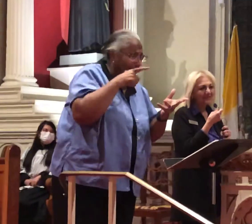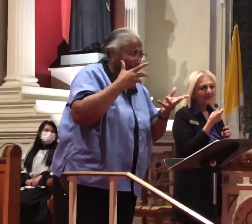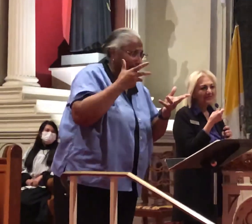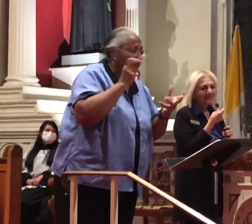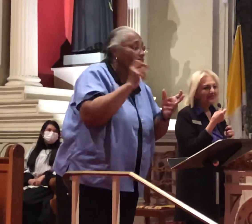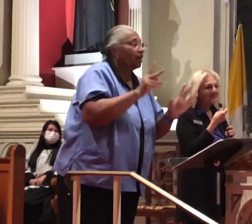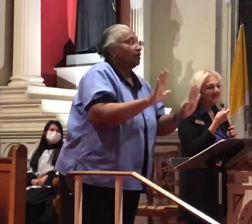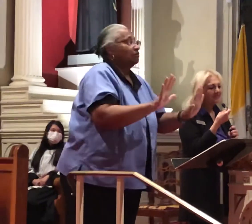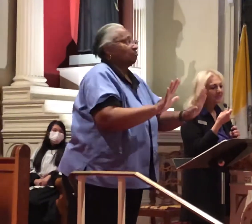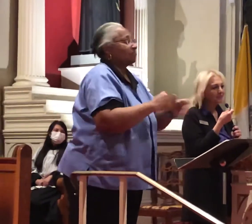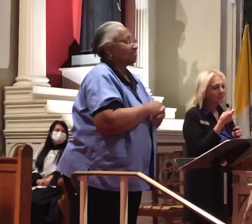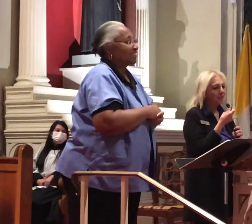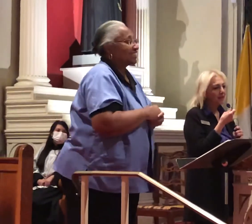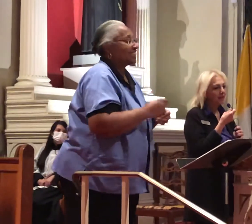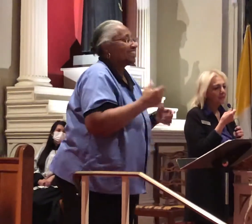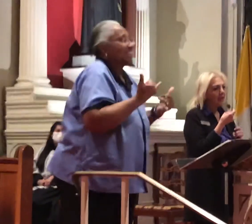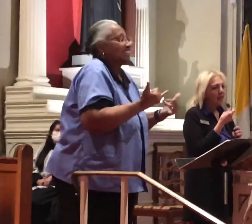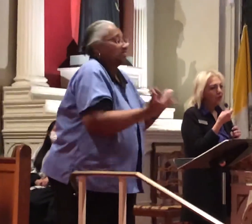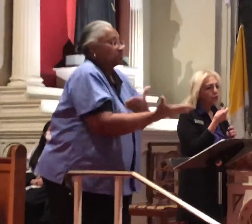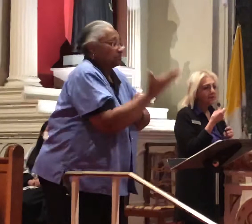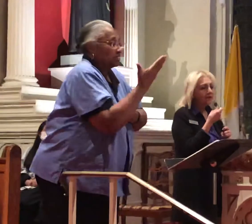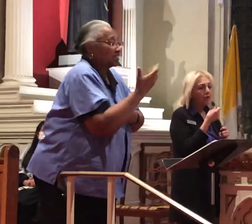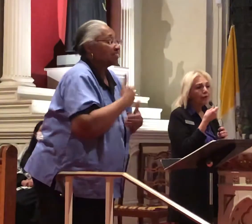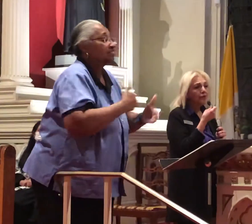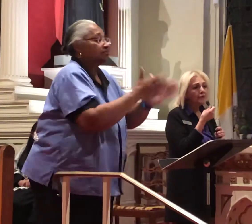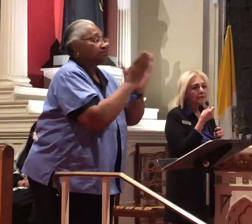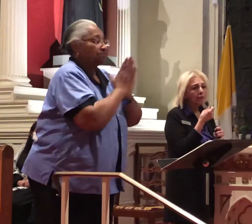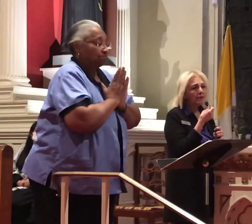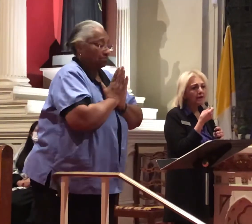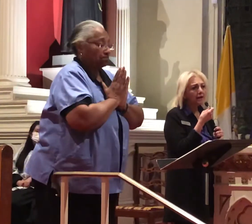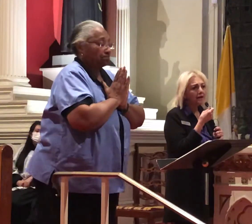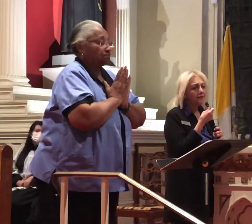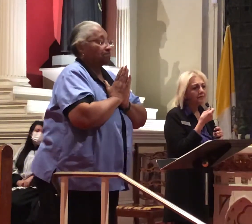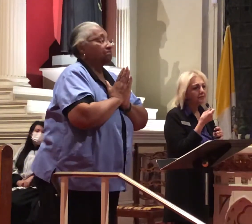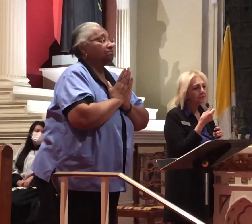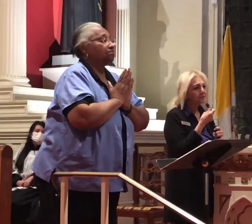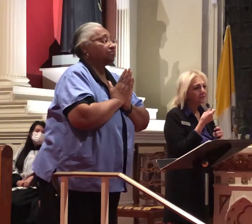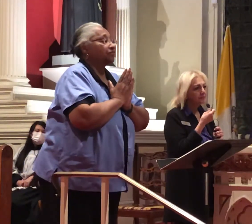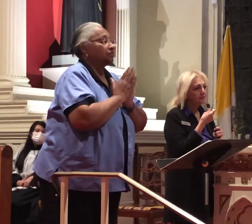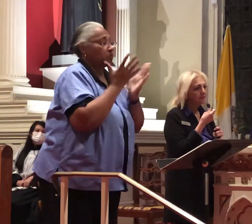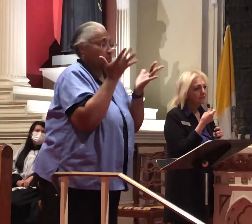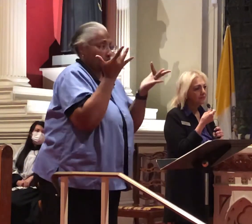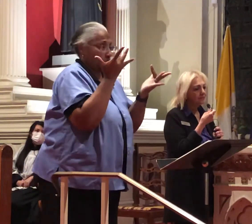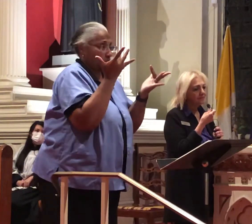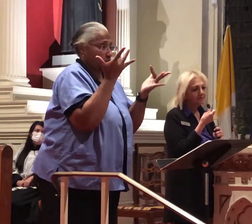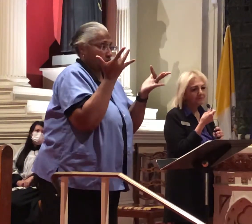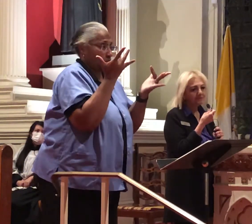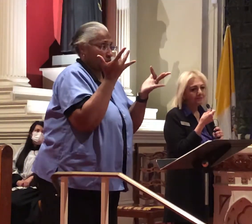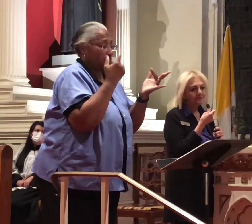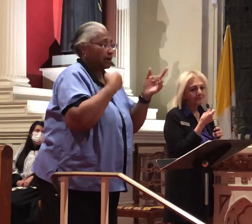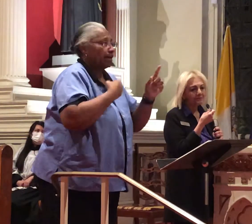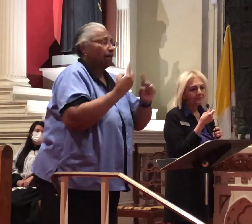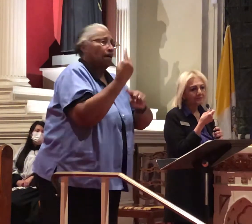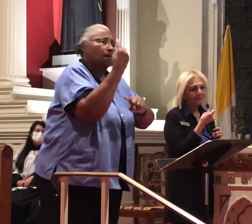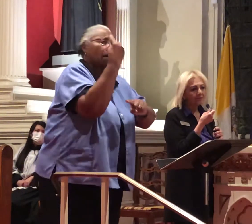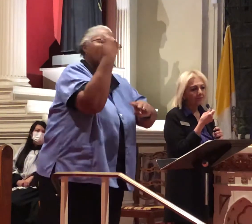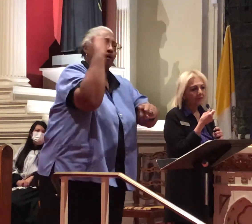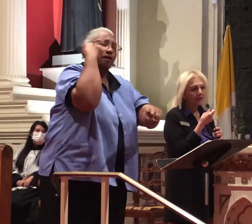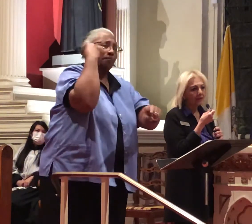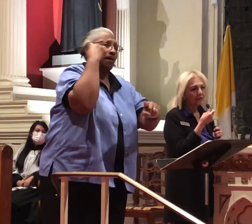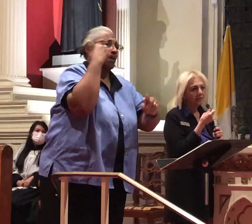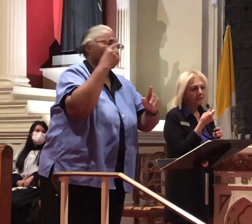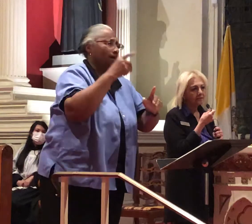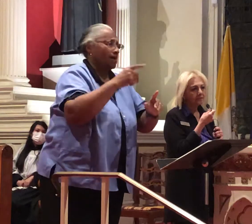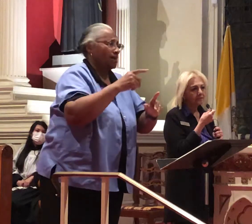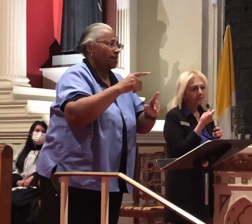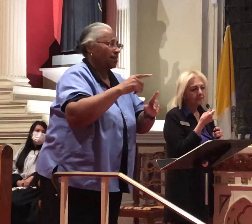I was praying this morning and I went back to the beginning of